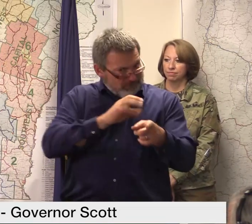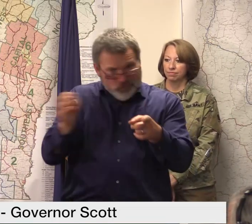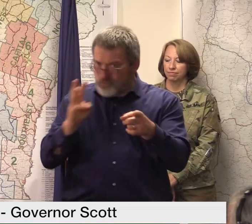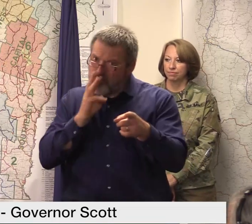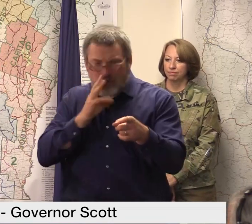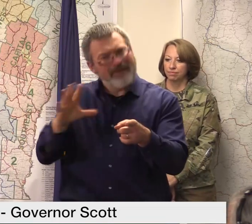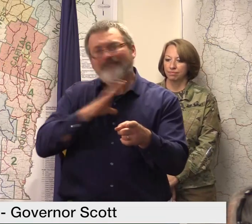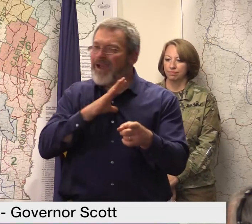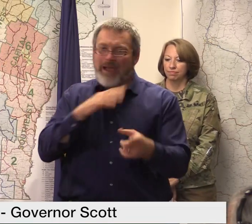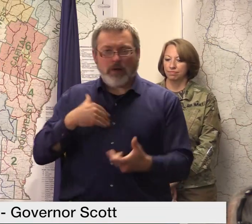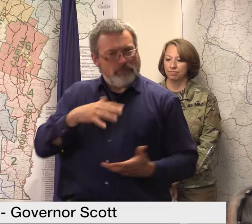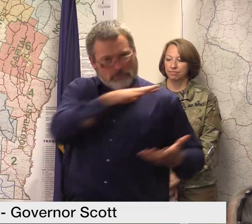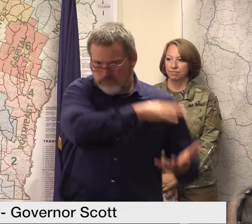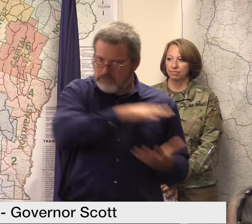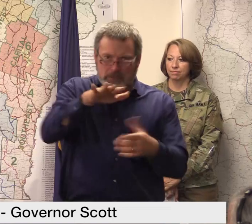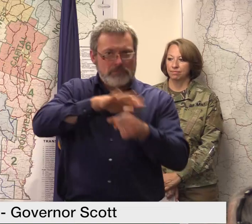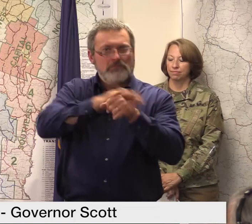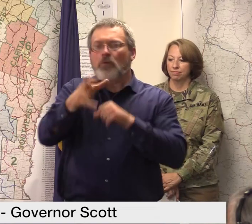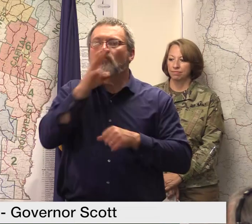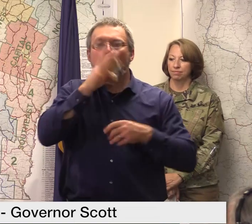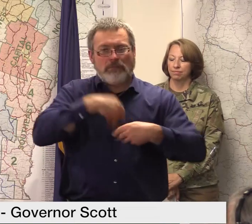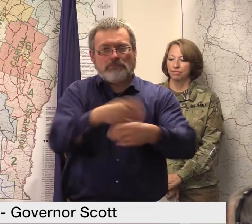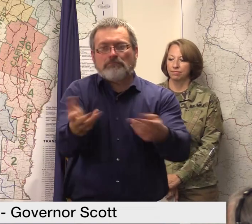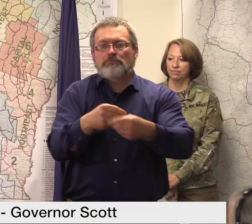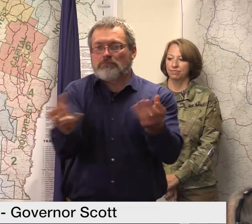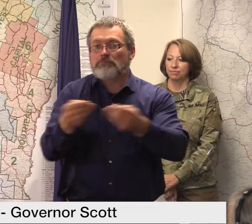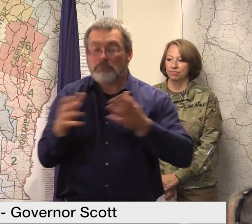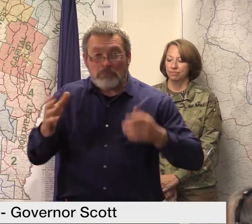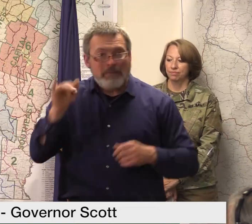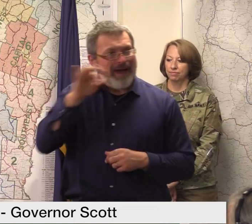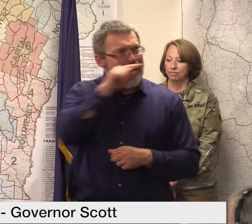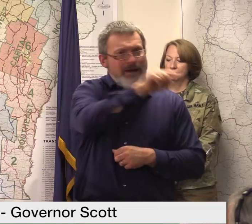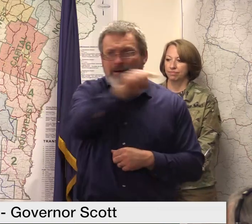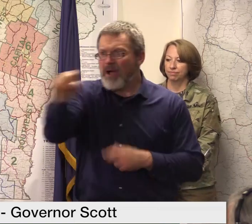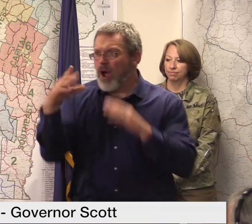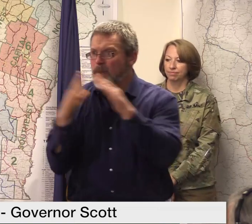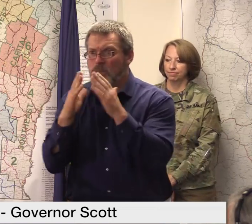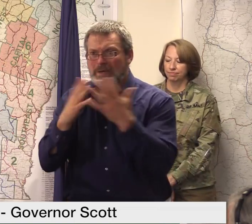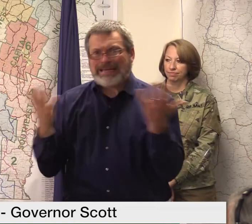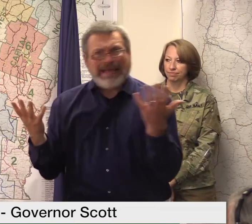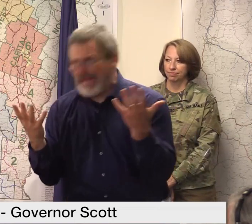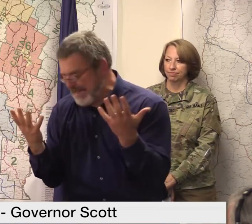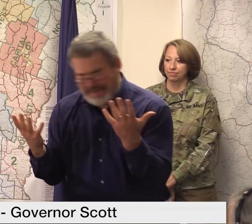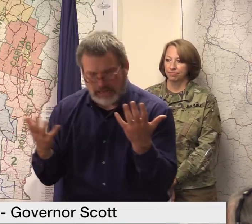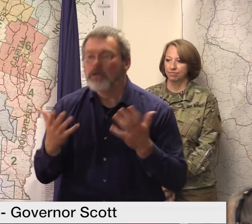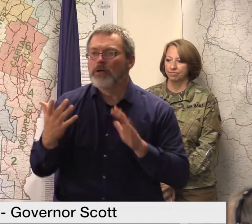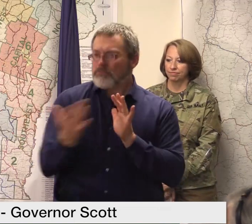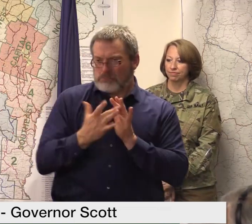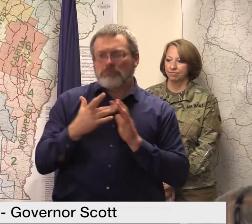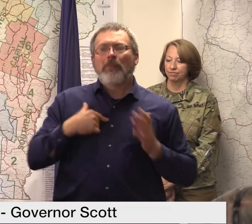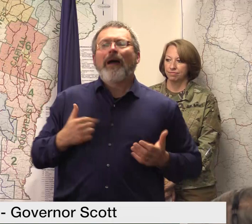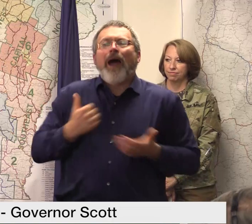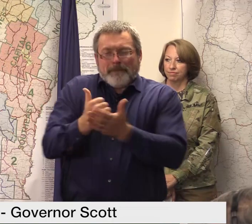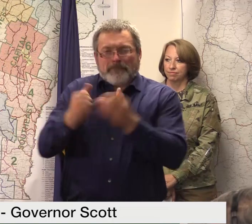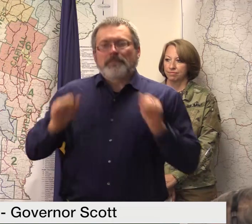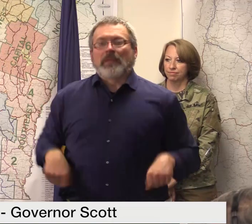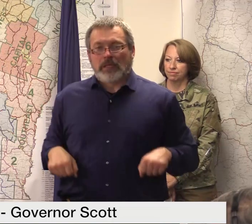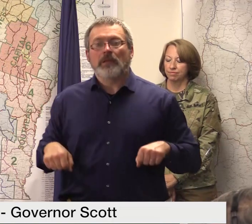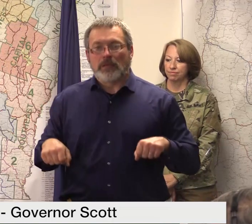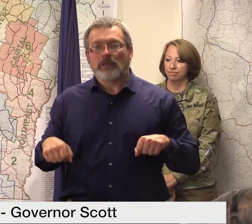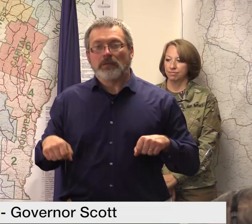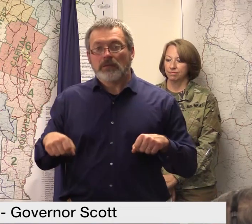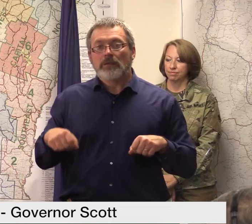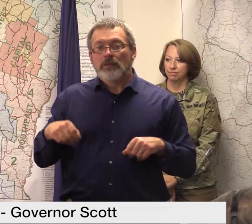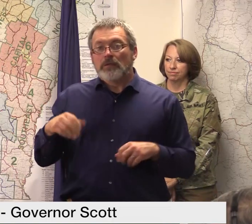water to communities who are having water systems disrupted we are coordinating with other federal agencies to provide critical assessments